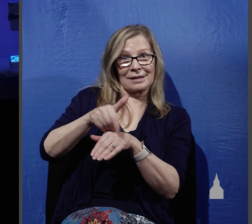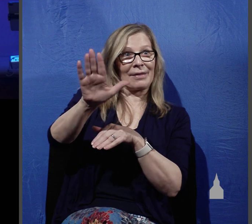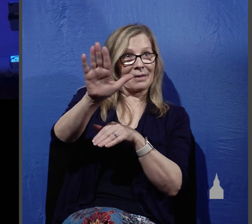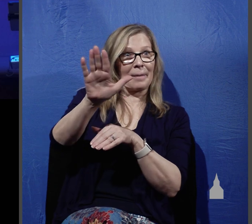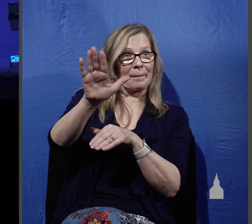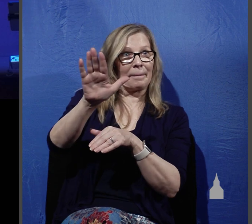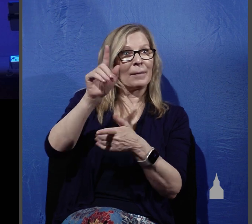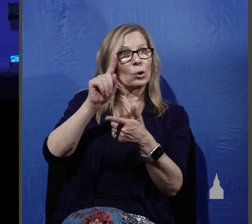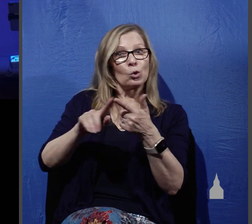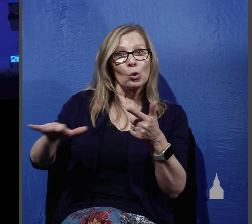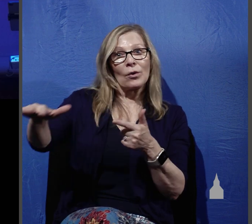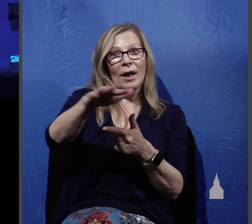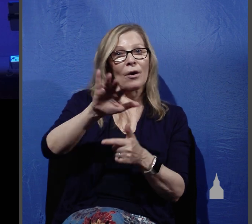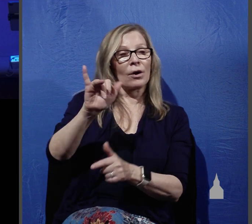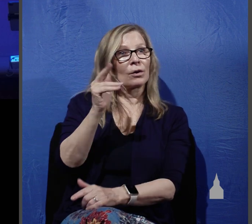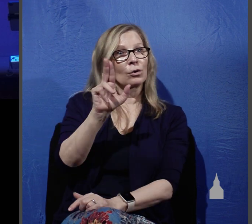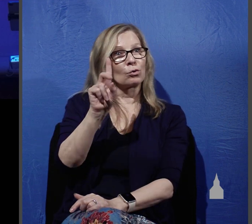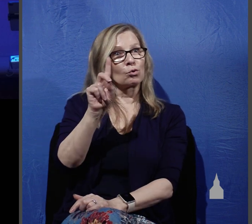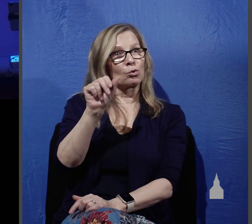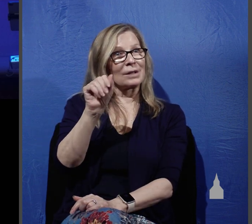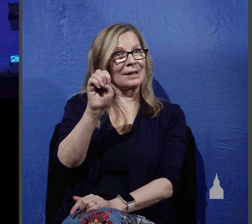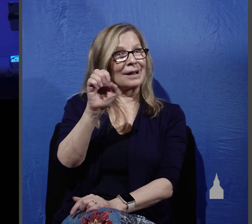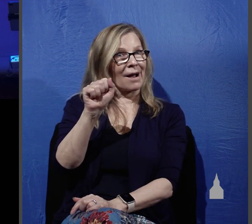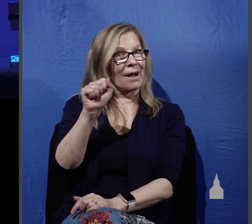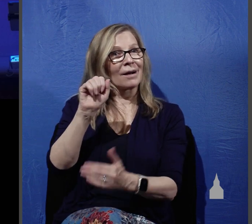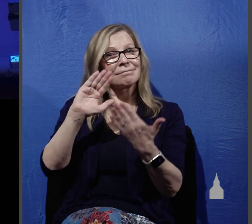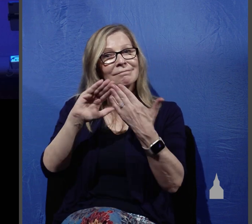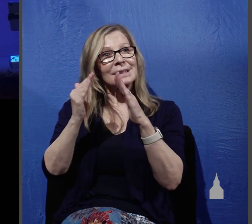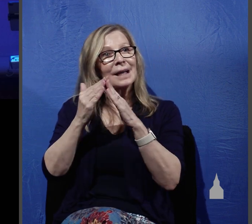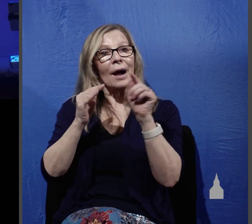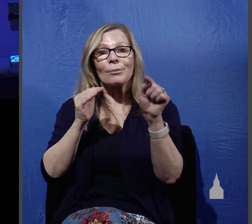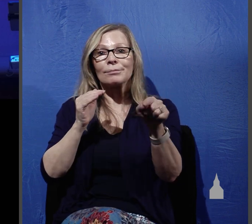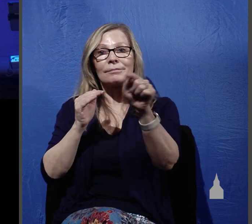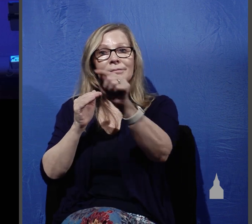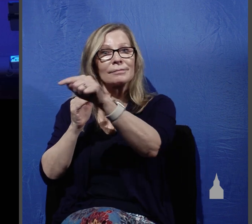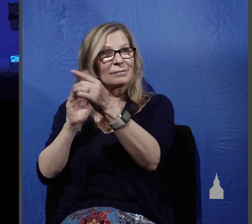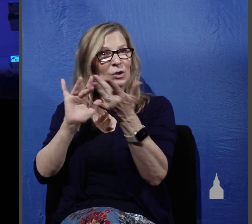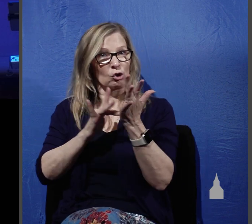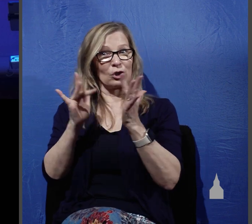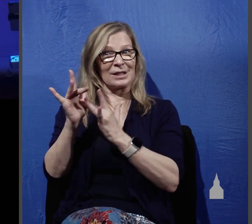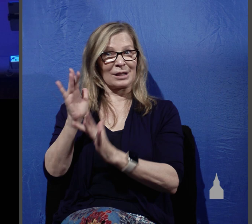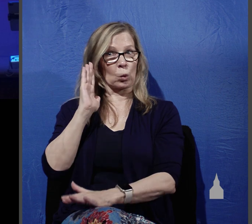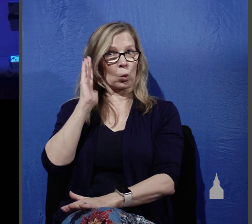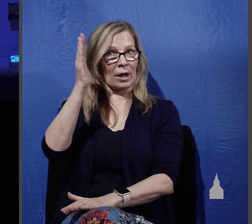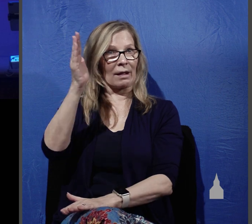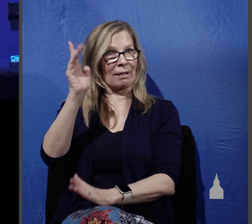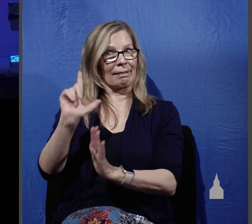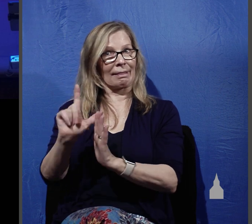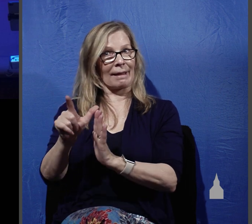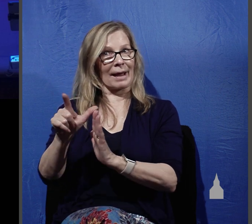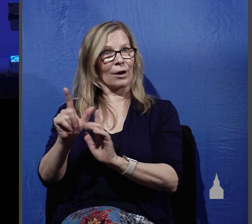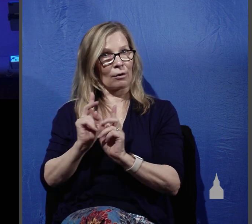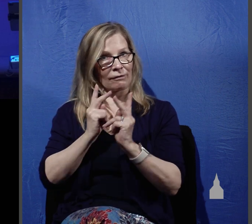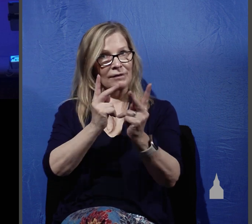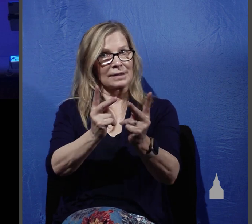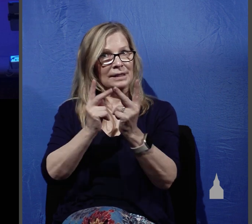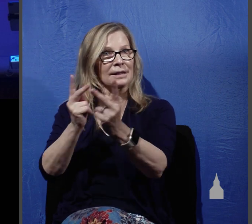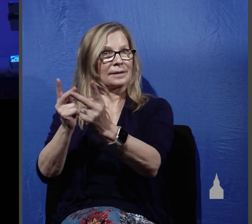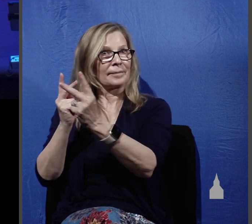Judea, to those towns and villages where Jesus would eventually be visiting. And that's